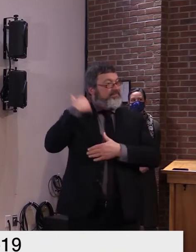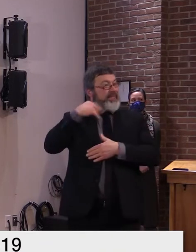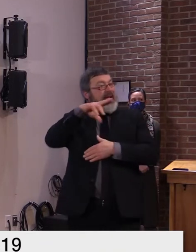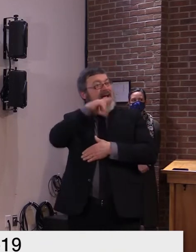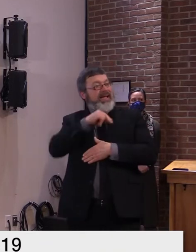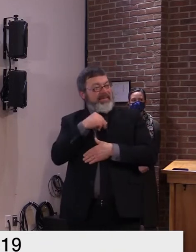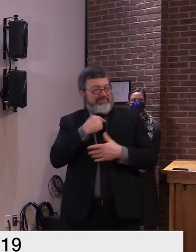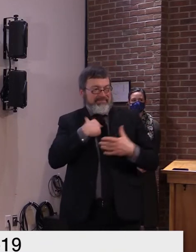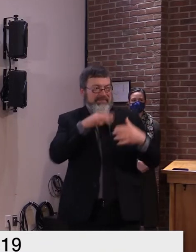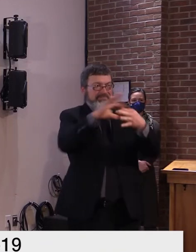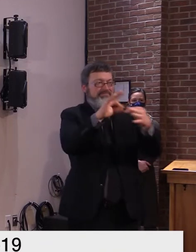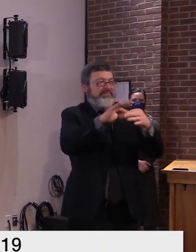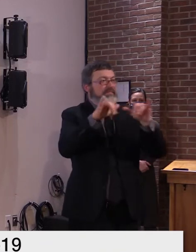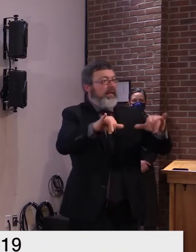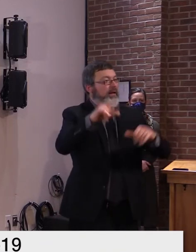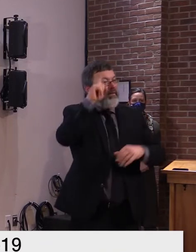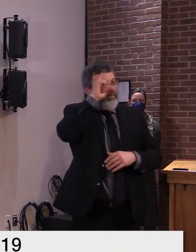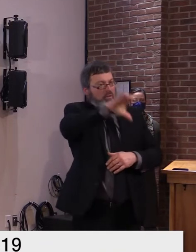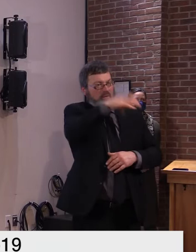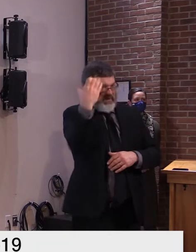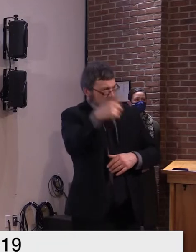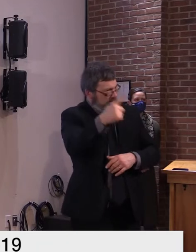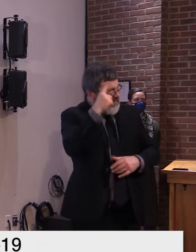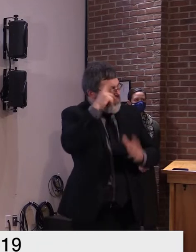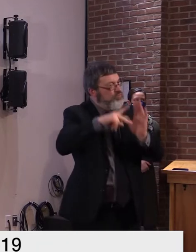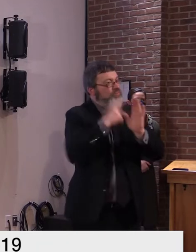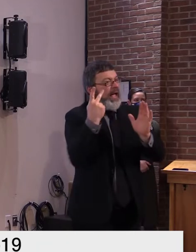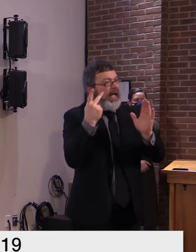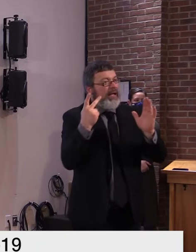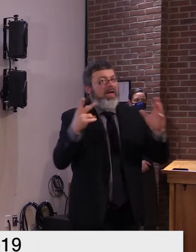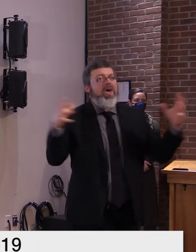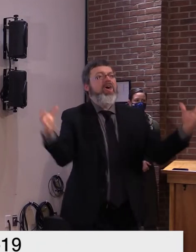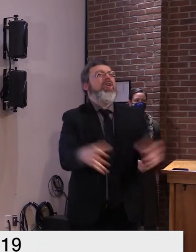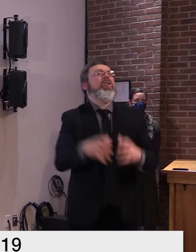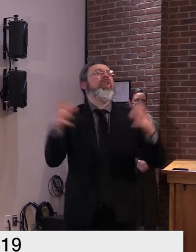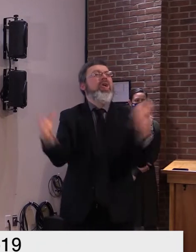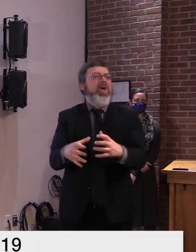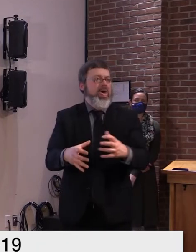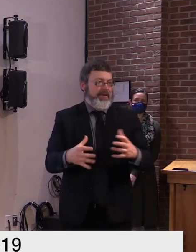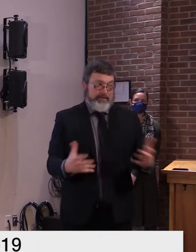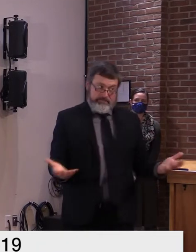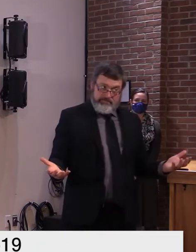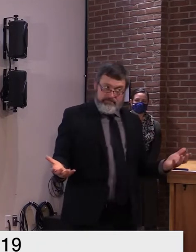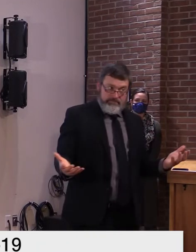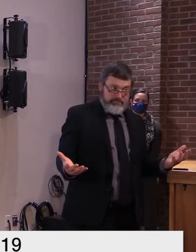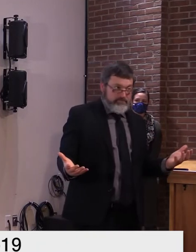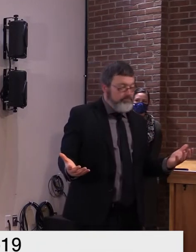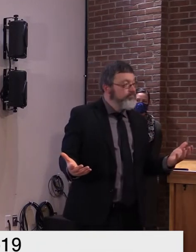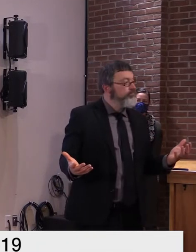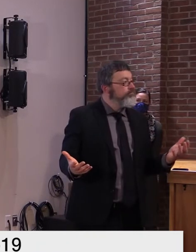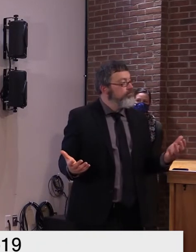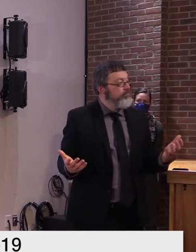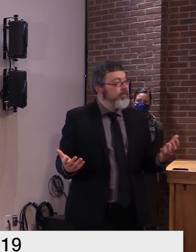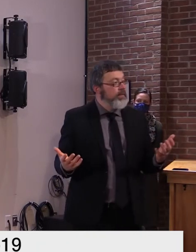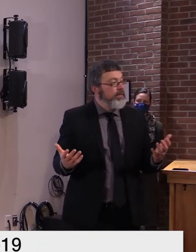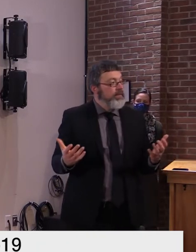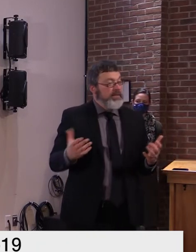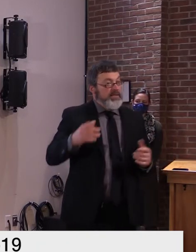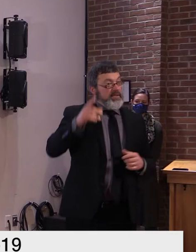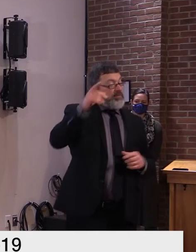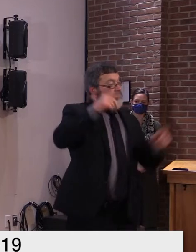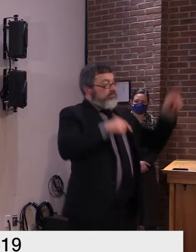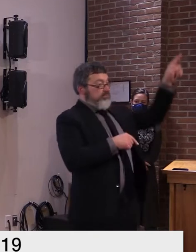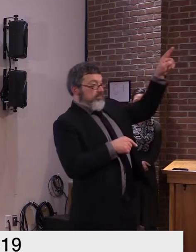protect ourselves our families and others right now and speaking of protecting one another the cdc